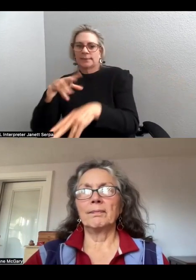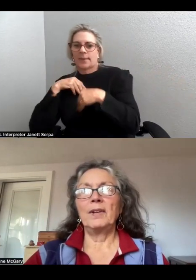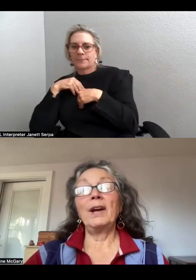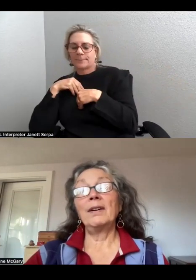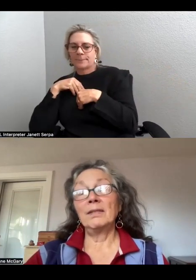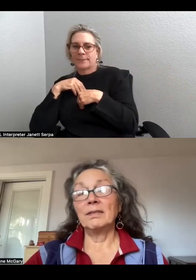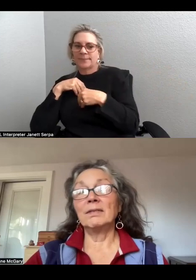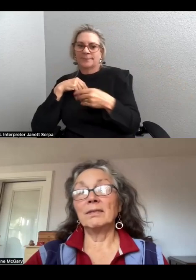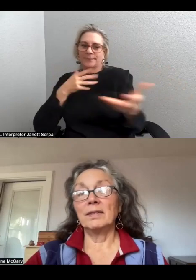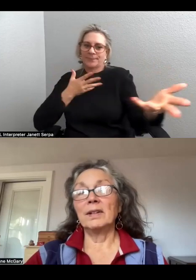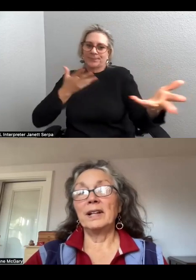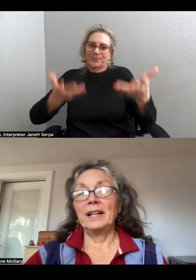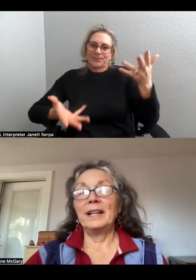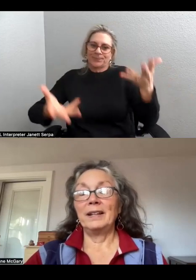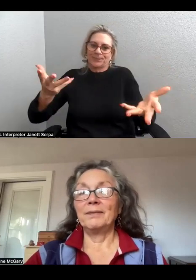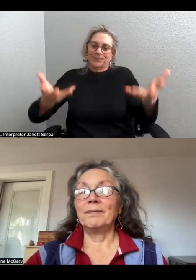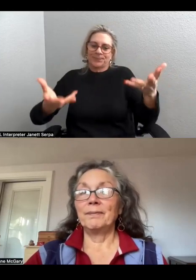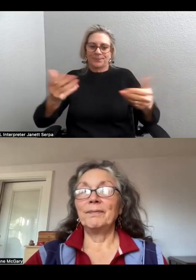Yeah.